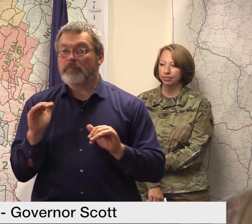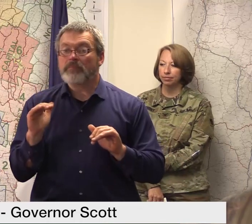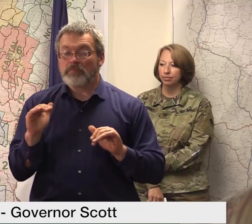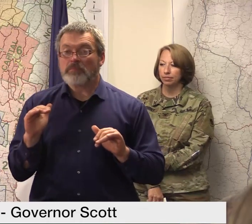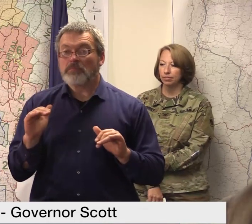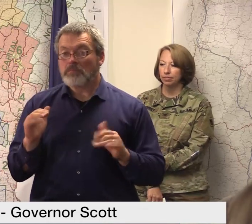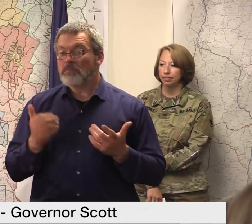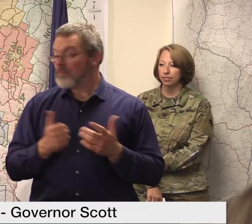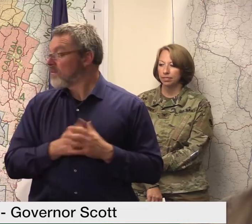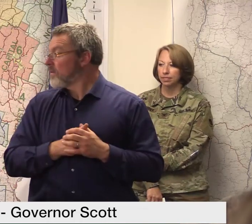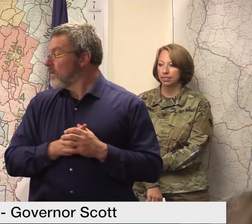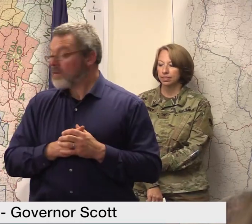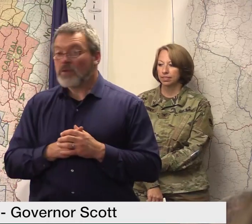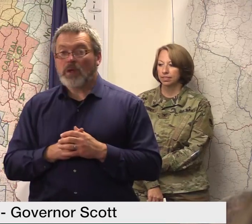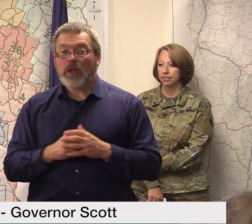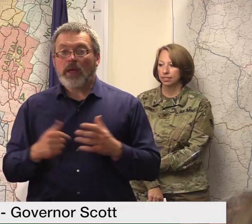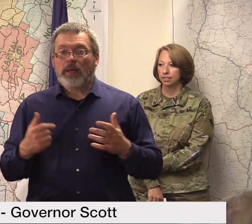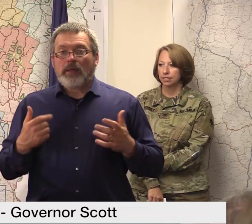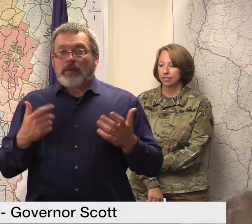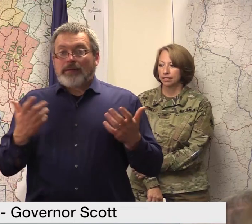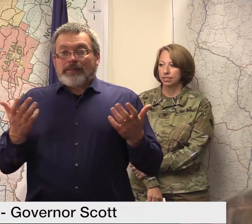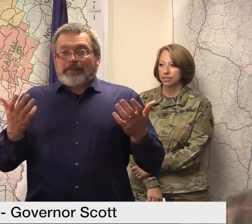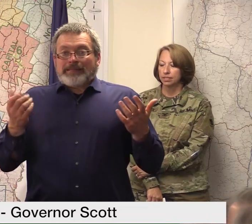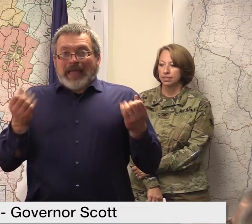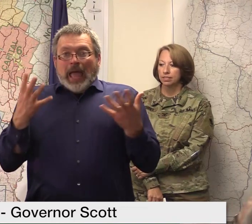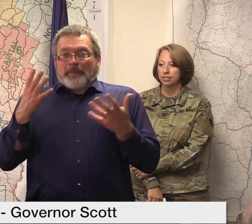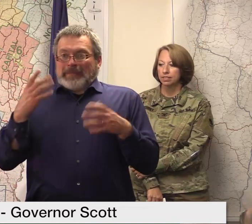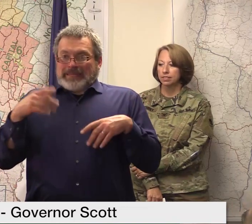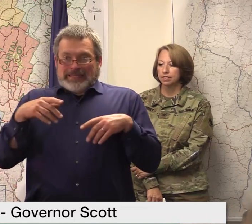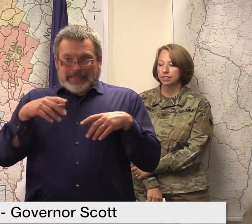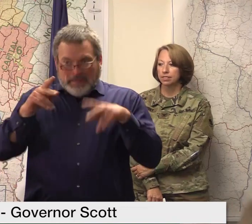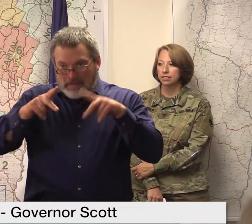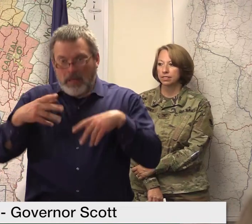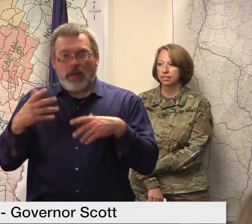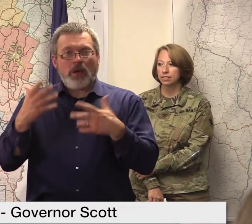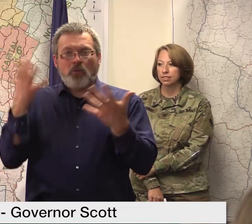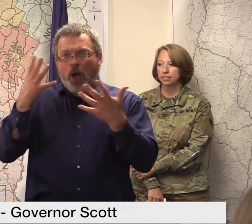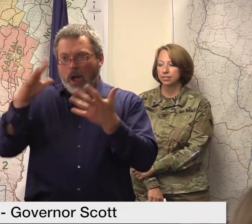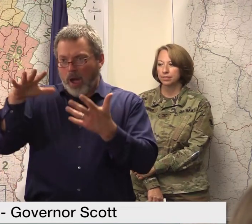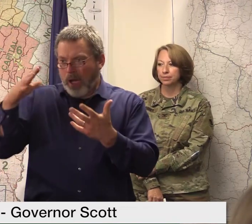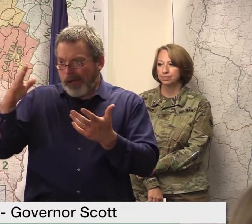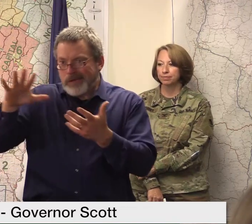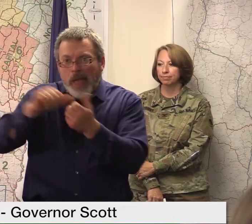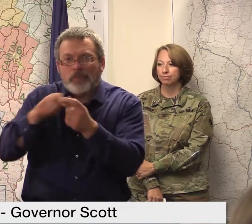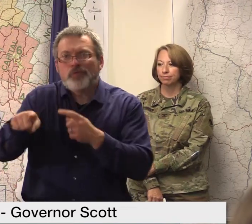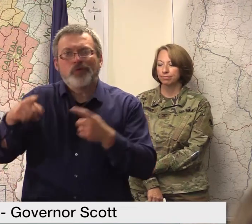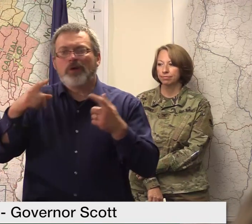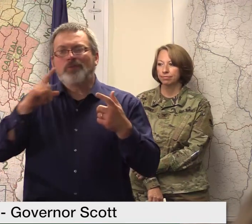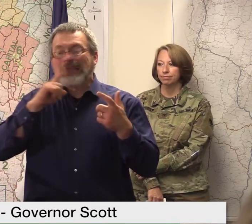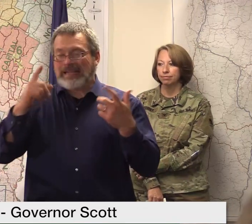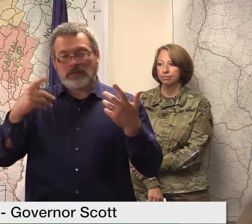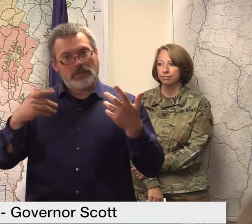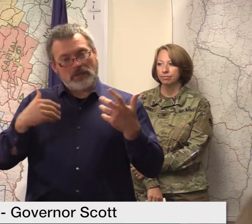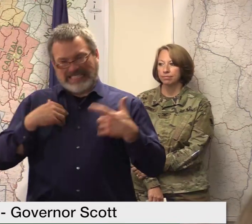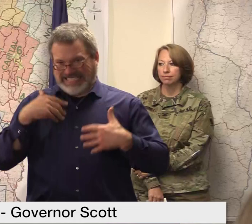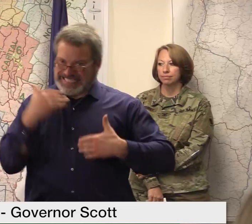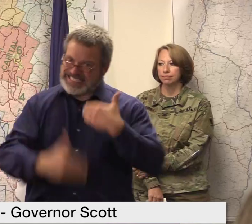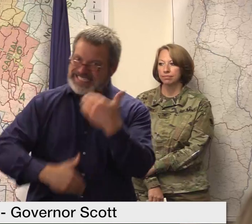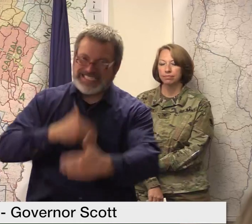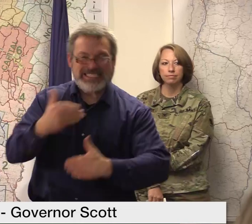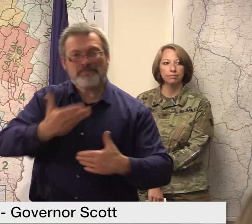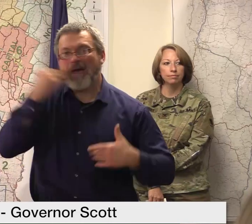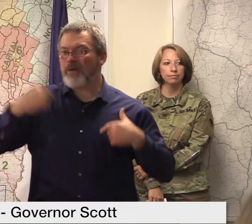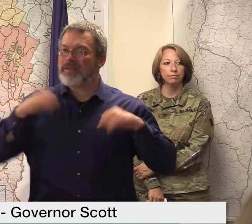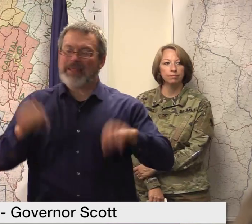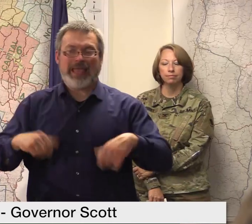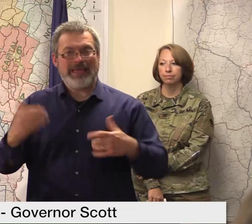overall nature of what the report is so we will I'll do my best to get back to you on that can